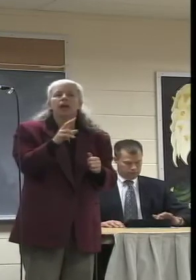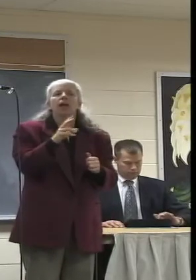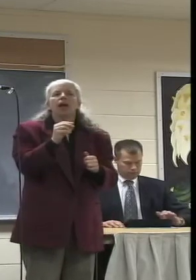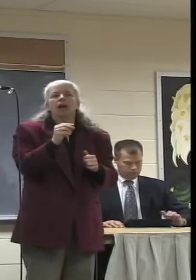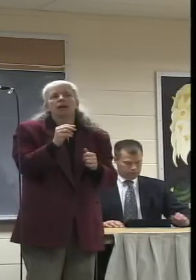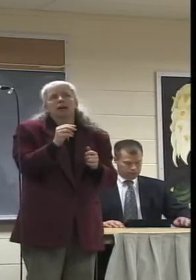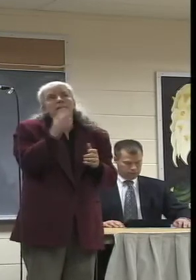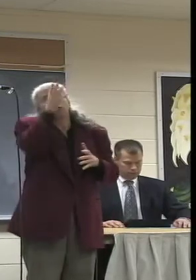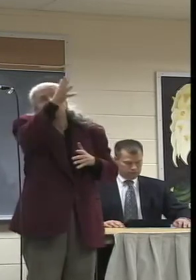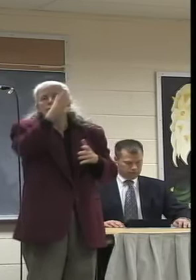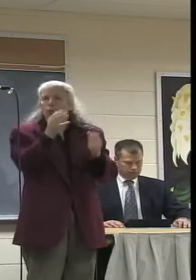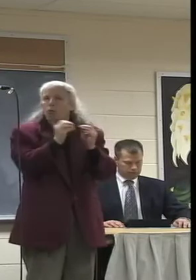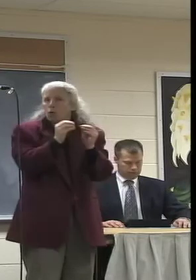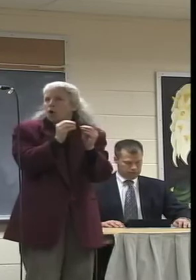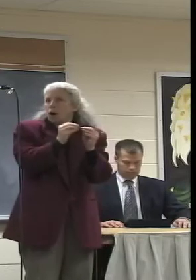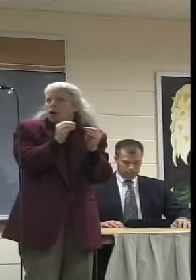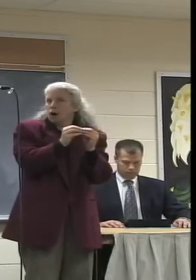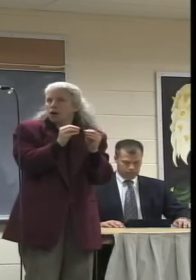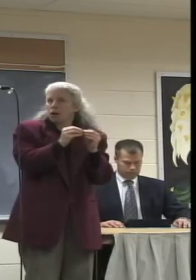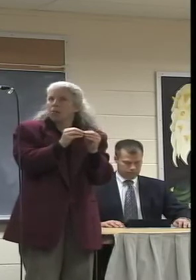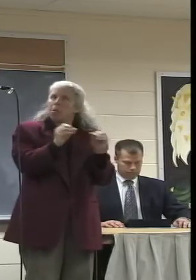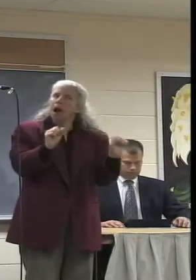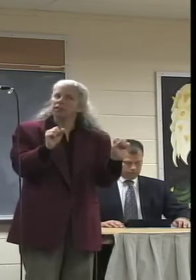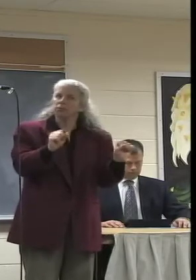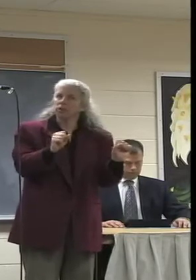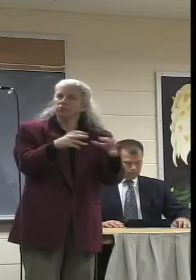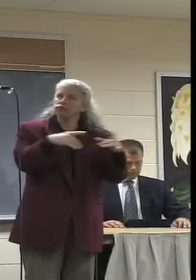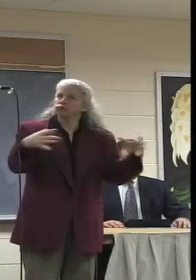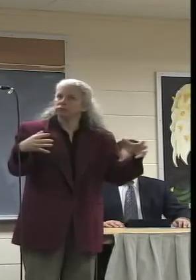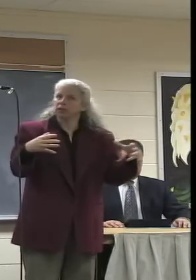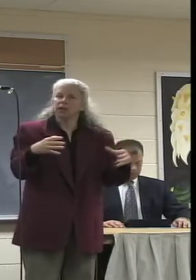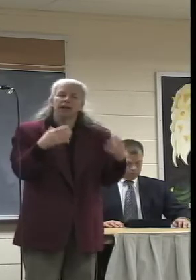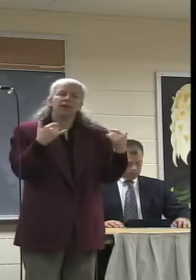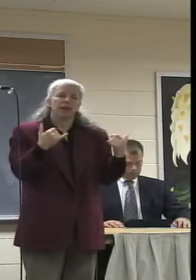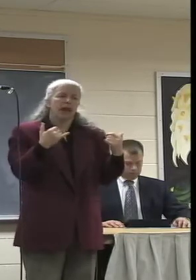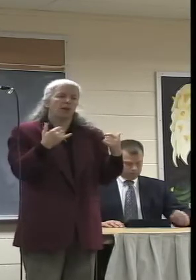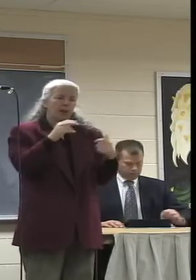together as we've been through the first few years of having NCTV in the building.